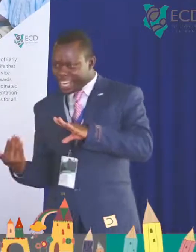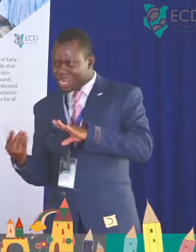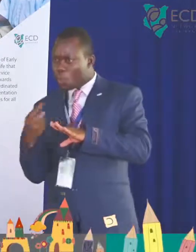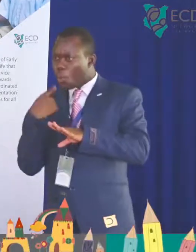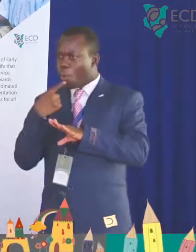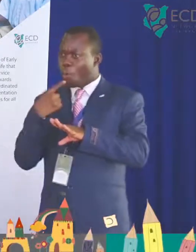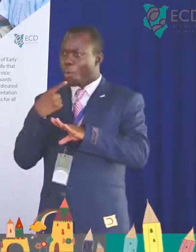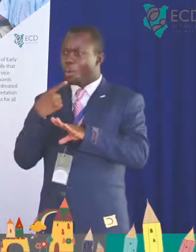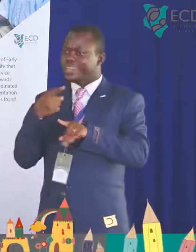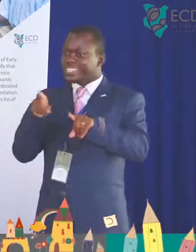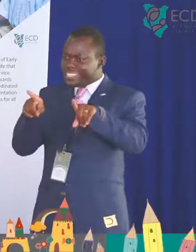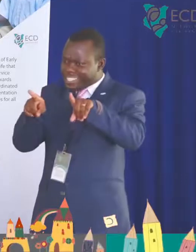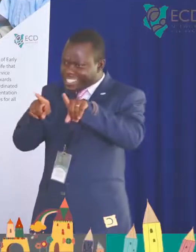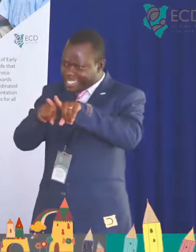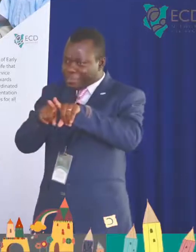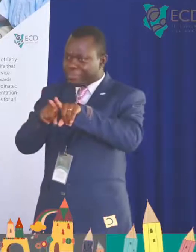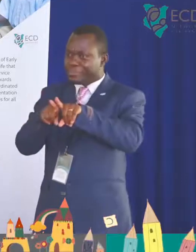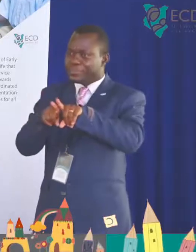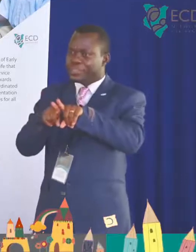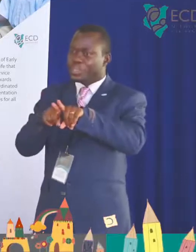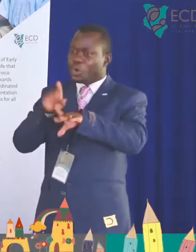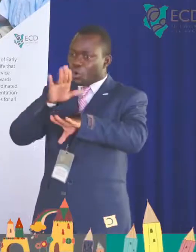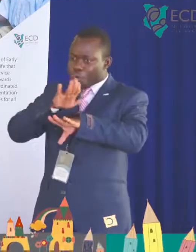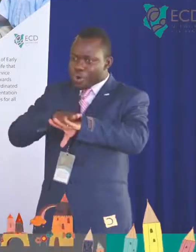even in the mother's womb.